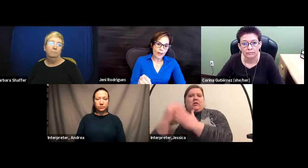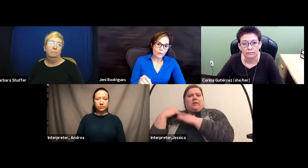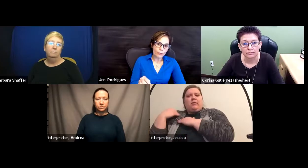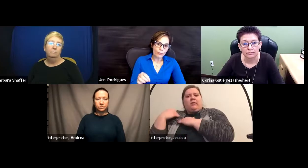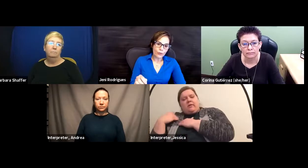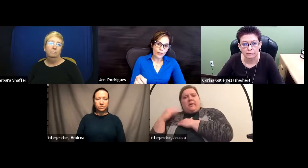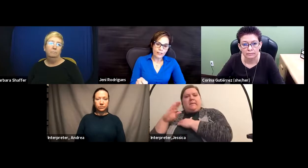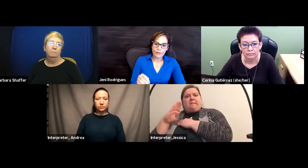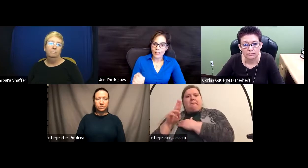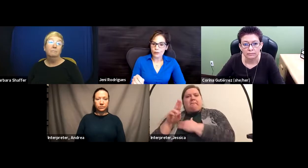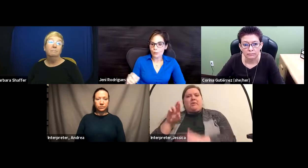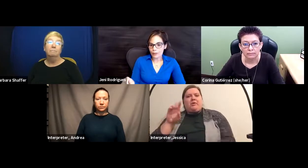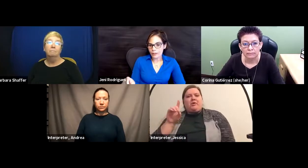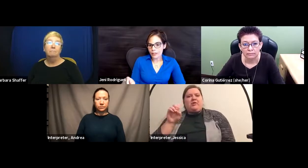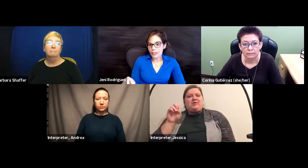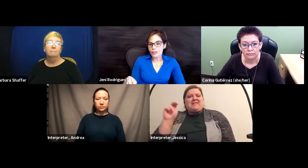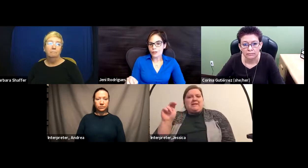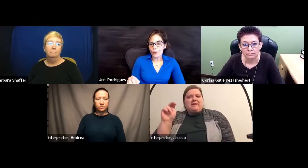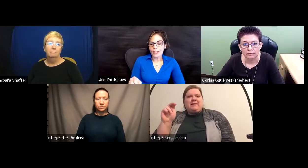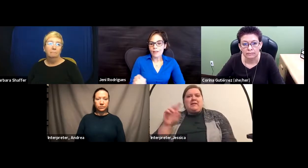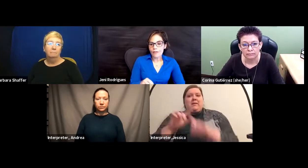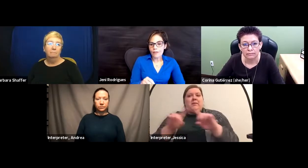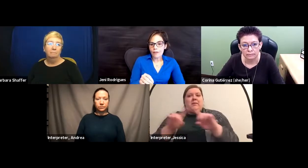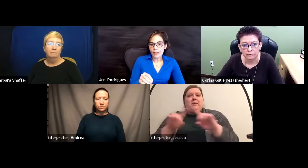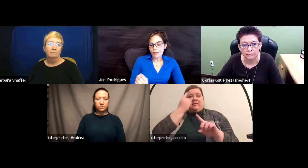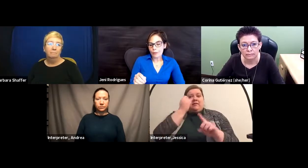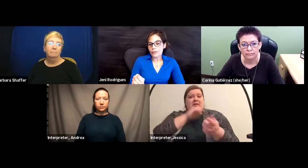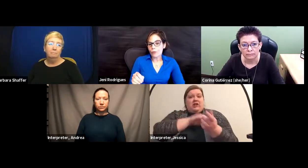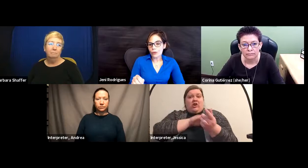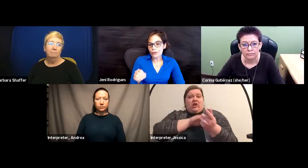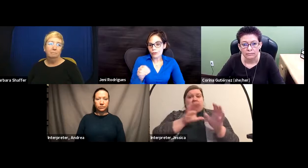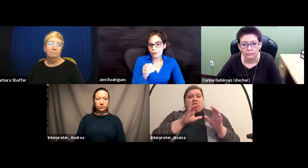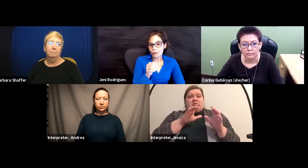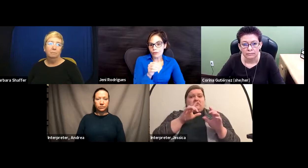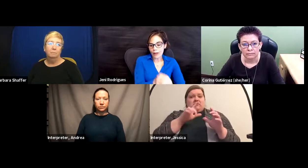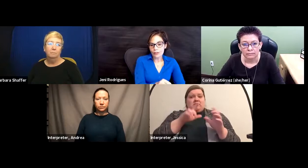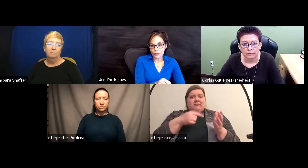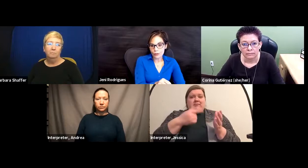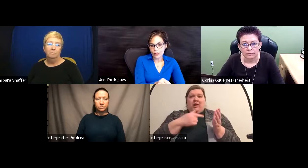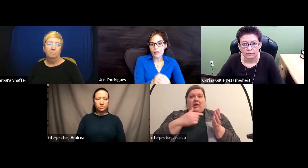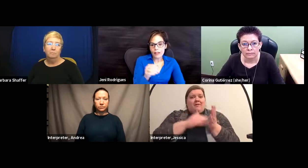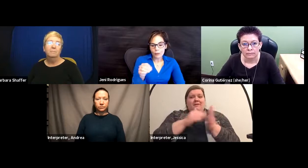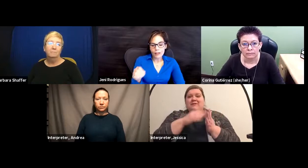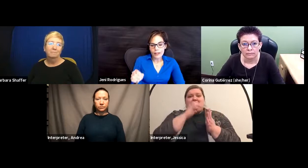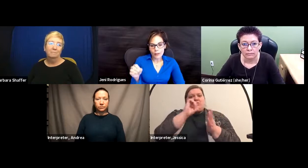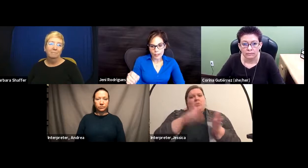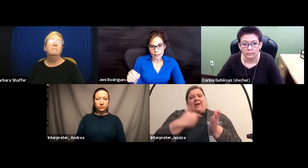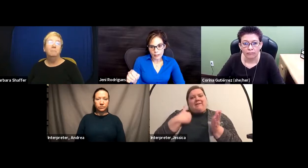them to prove that it's a financial burden. So if a deaf person were to file suit, they would likely win.